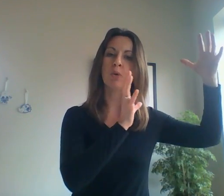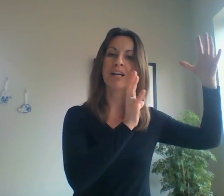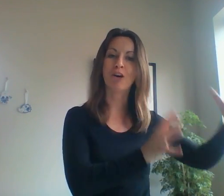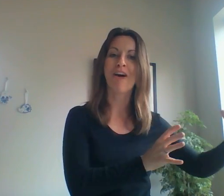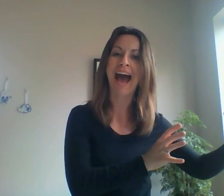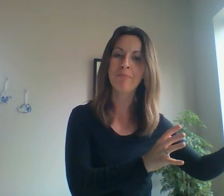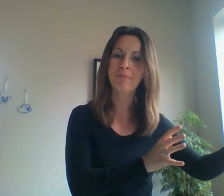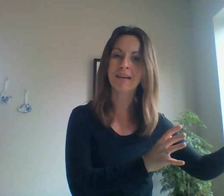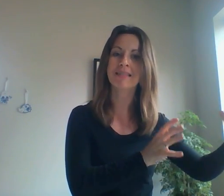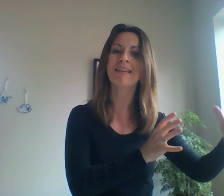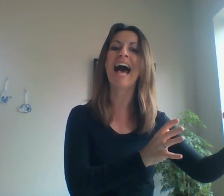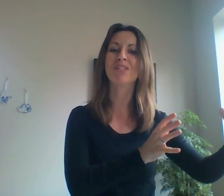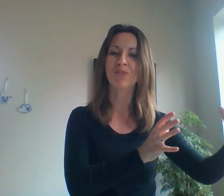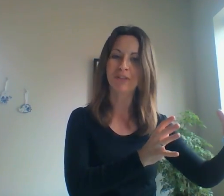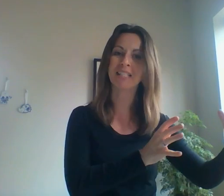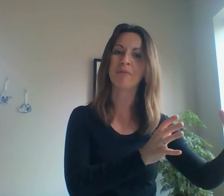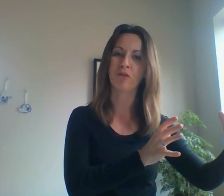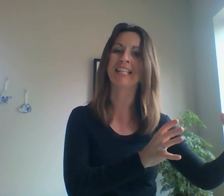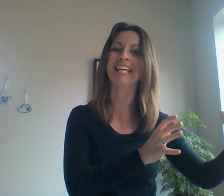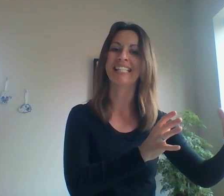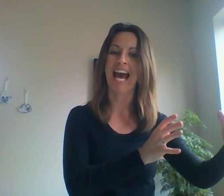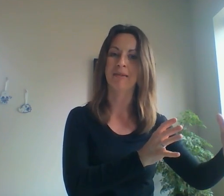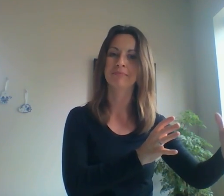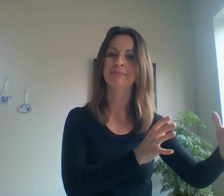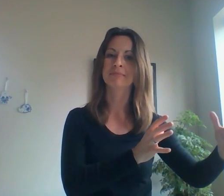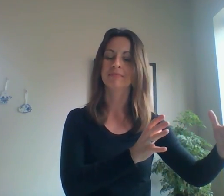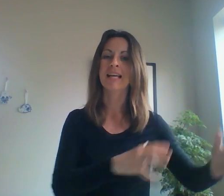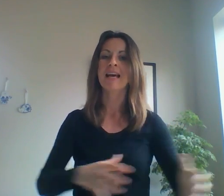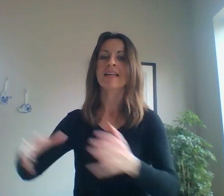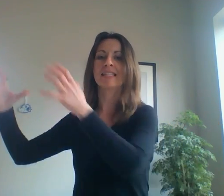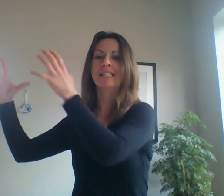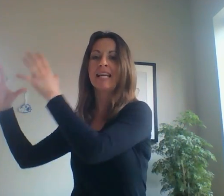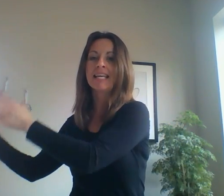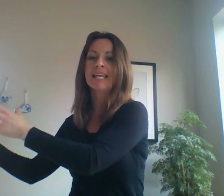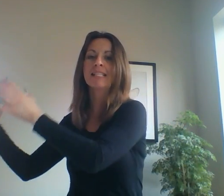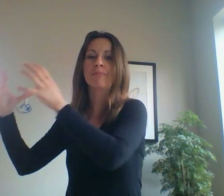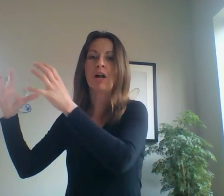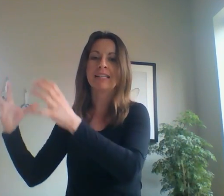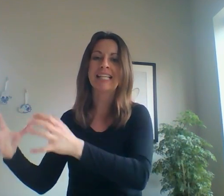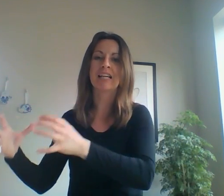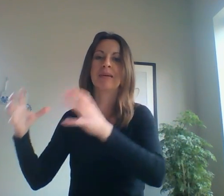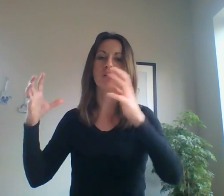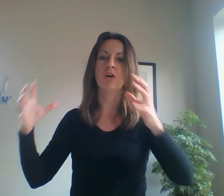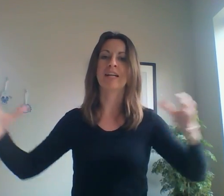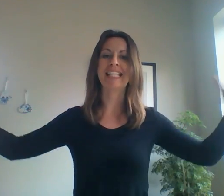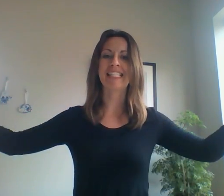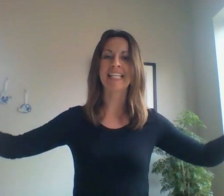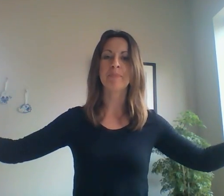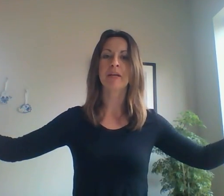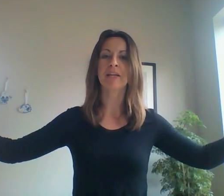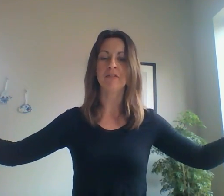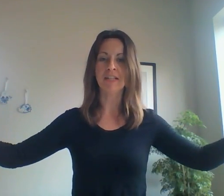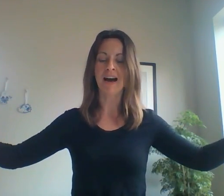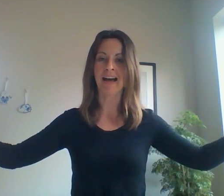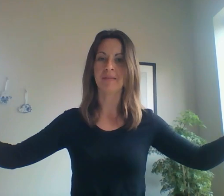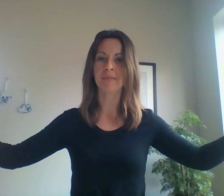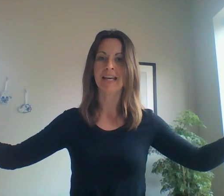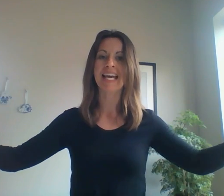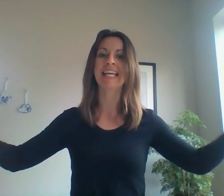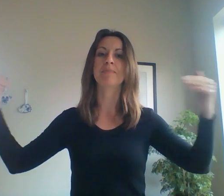cram in the last few days before the exam. That studying in smaller segments over an extended period of time is